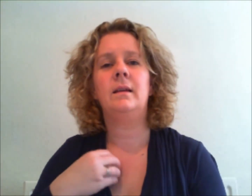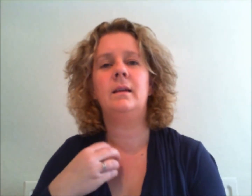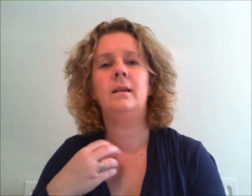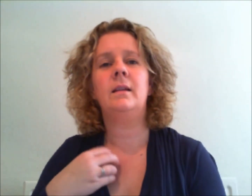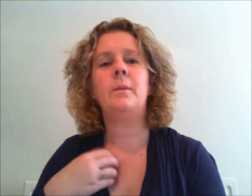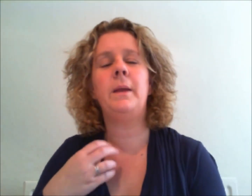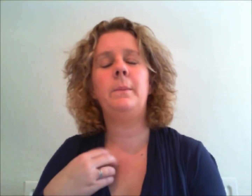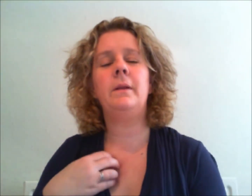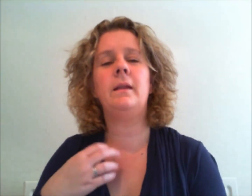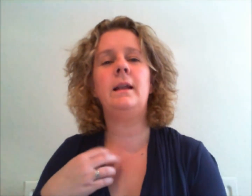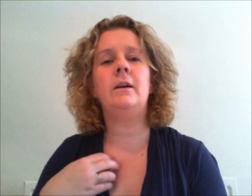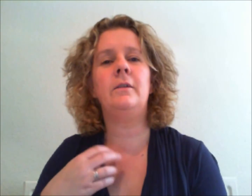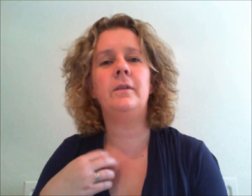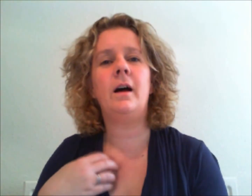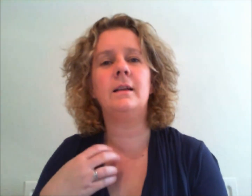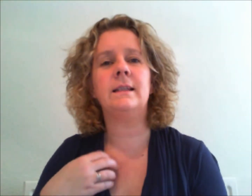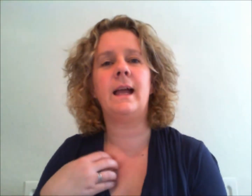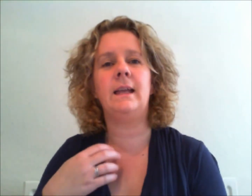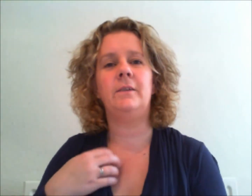the people I love are safe